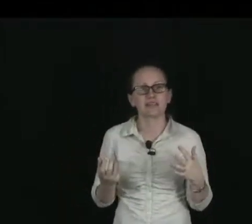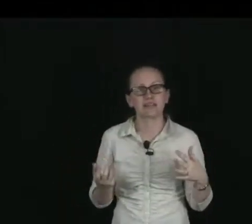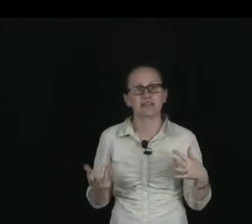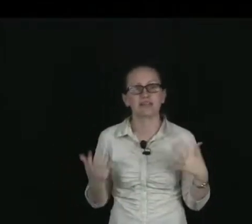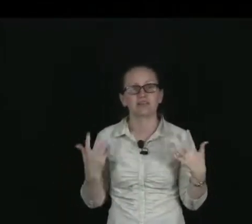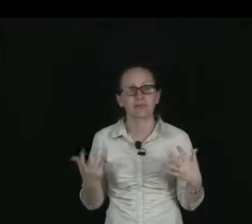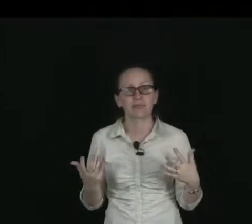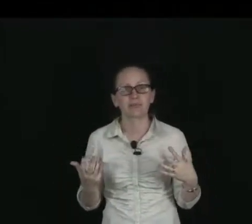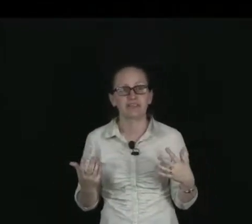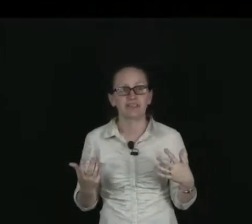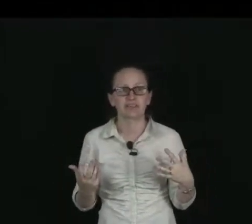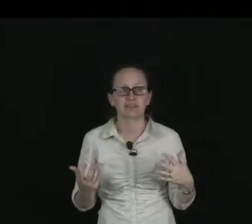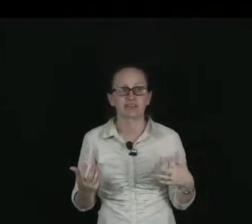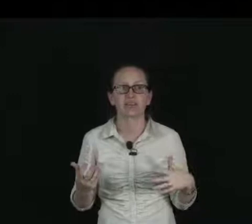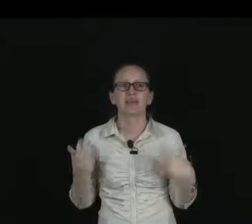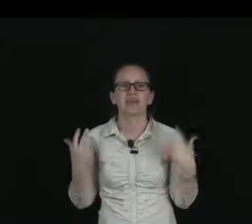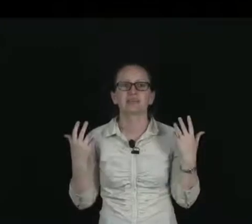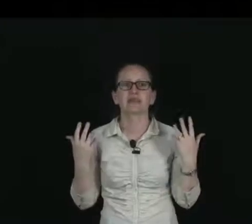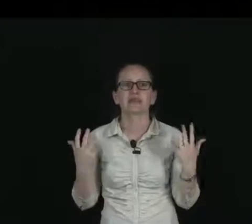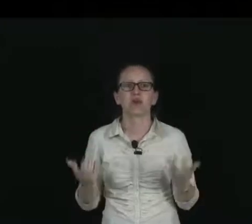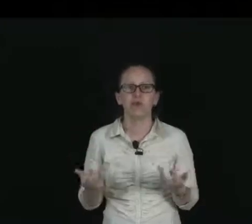ability of gamma radiation is low.